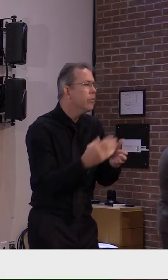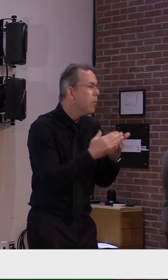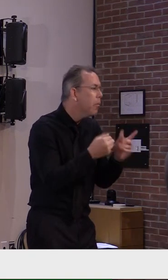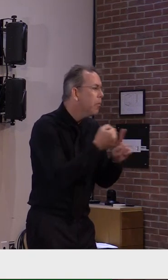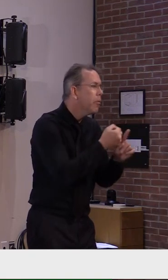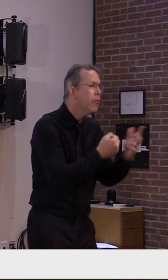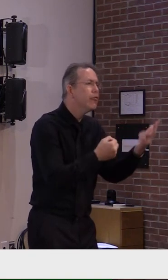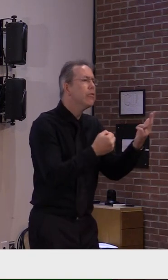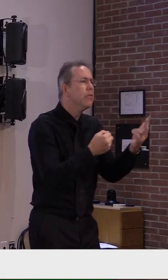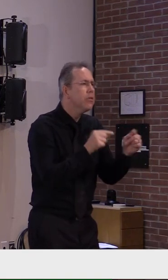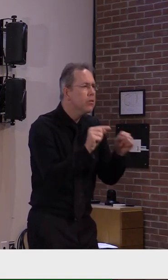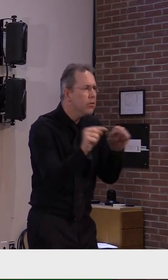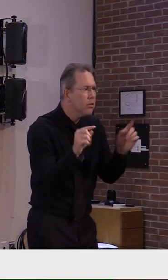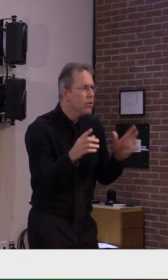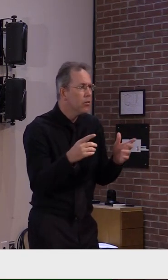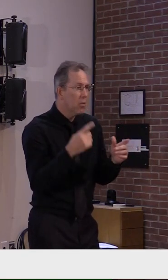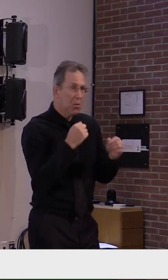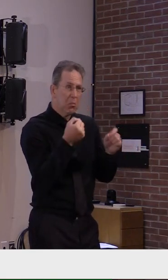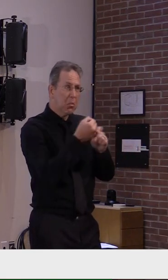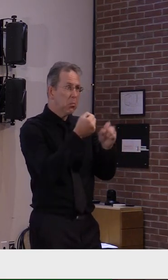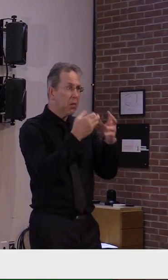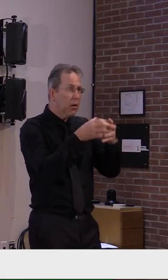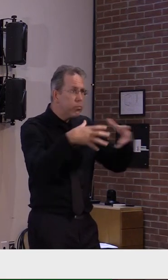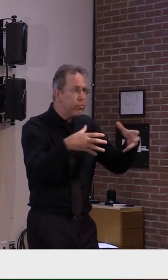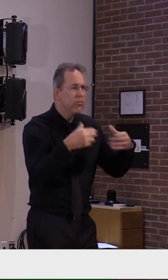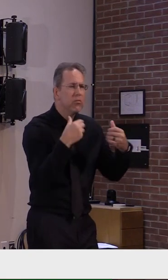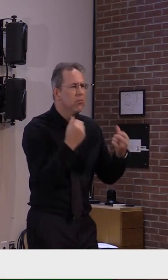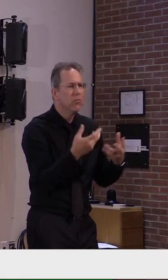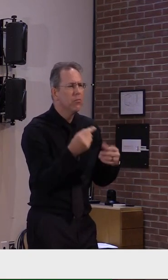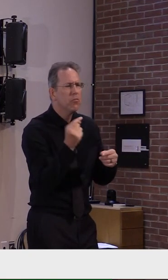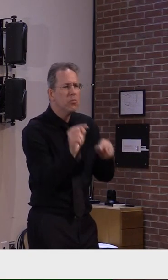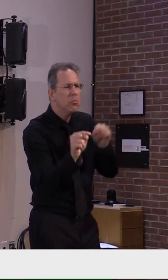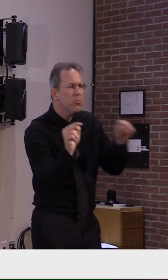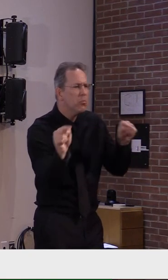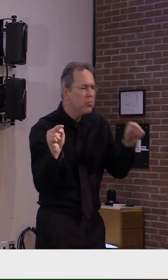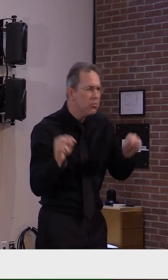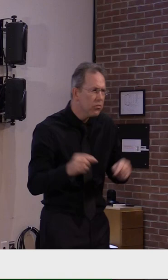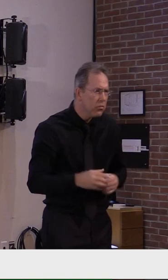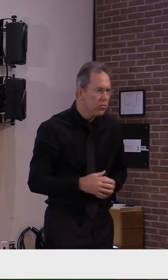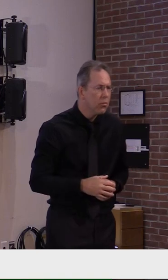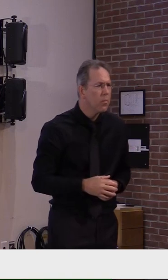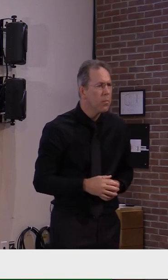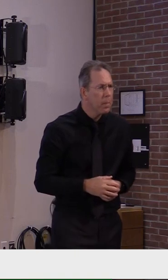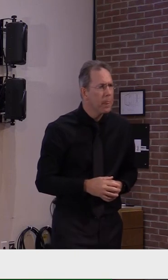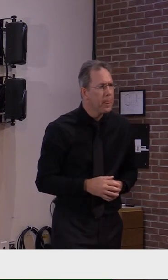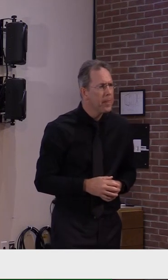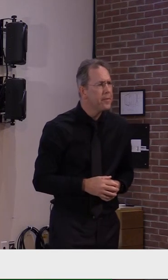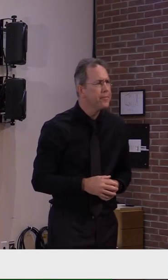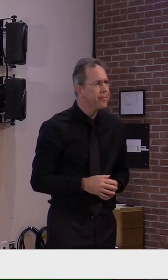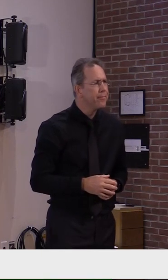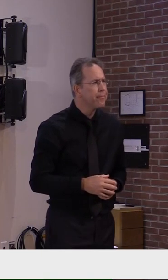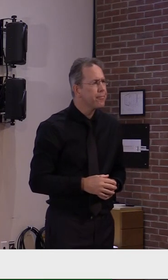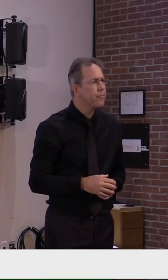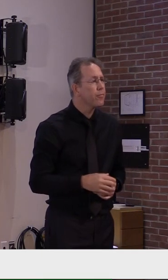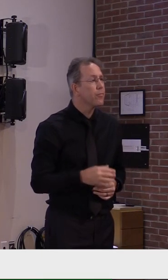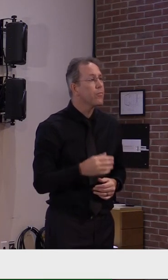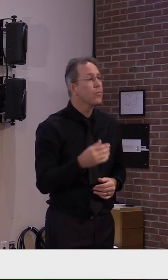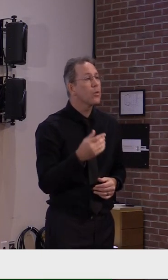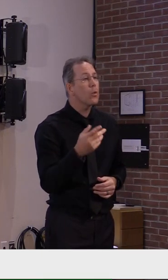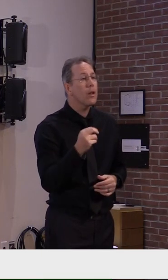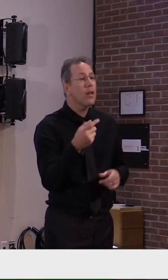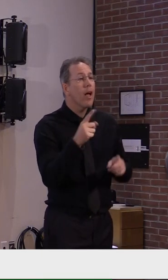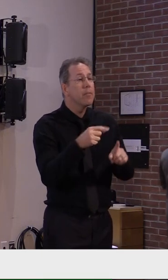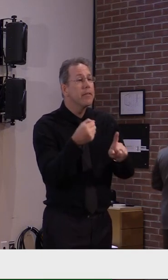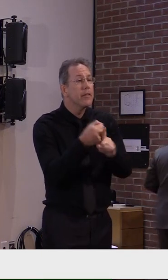department. The release of information when you're dealing with a very small number of individuals